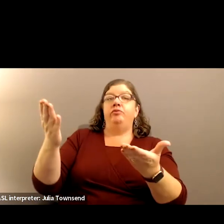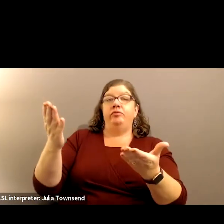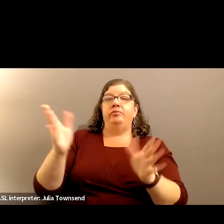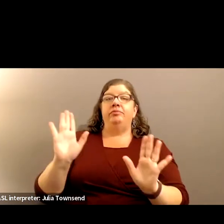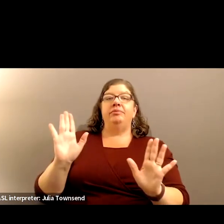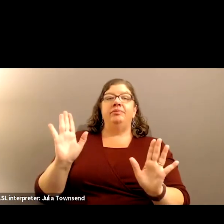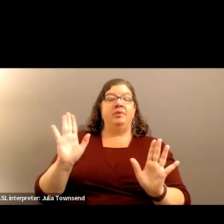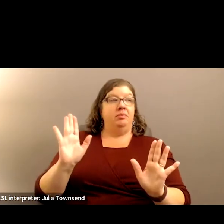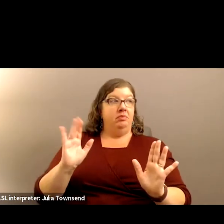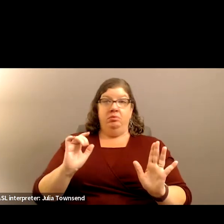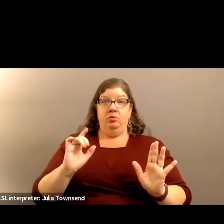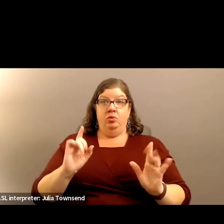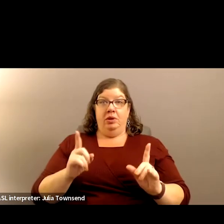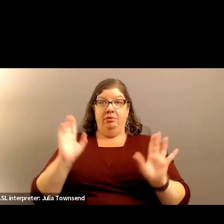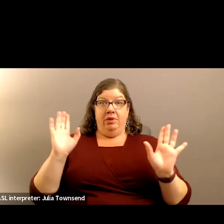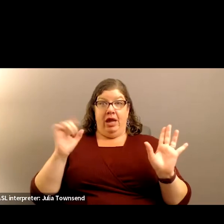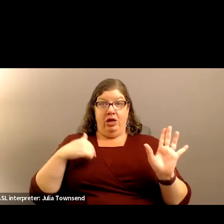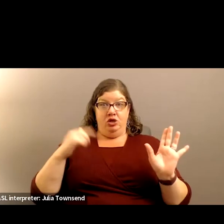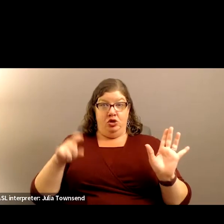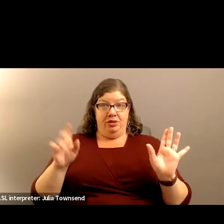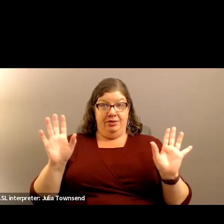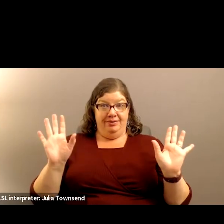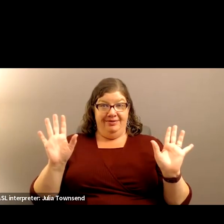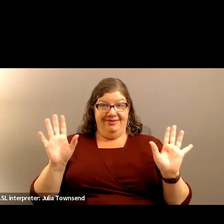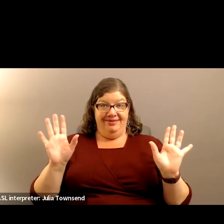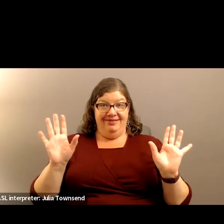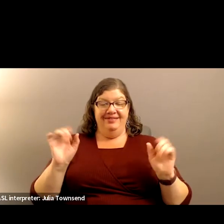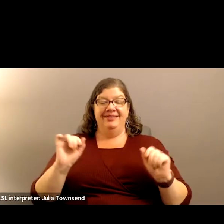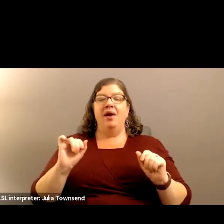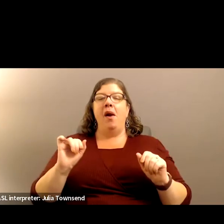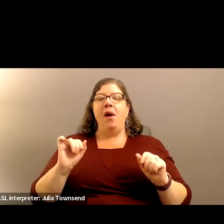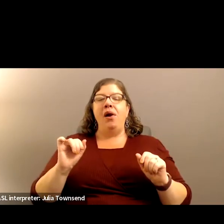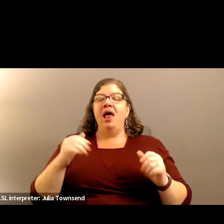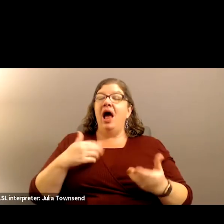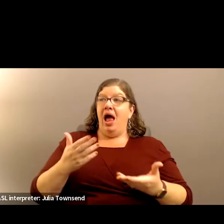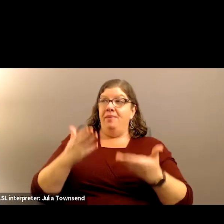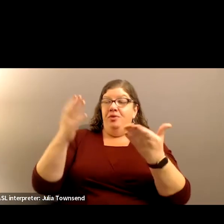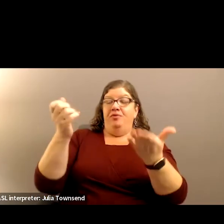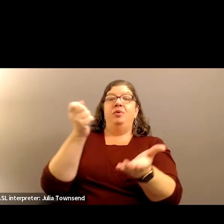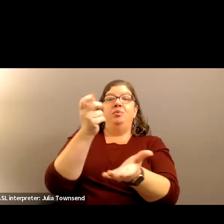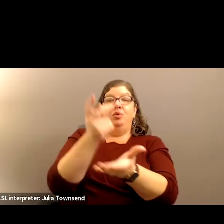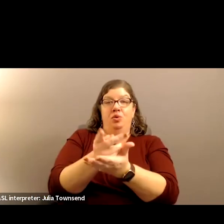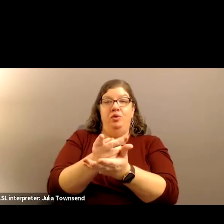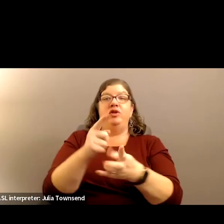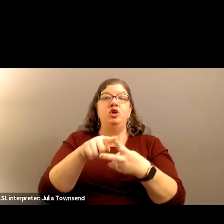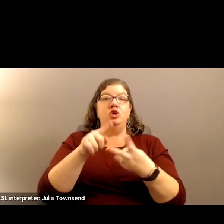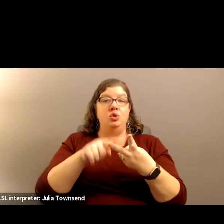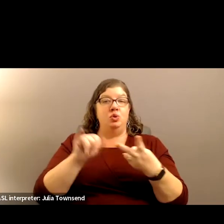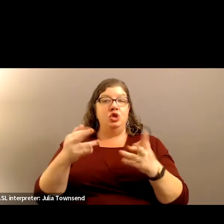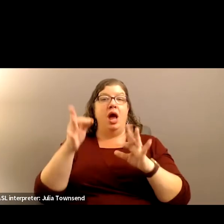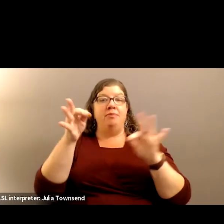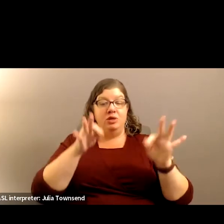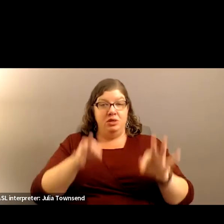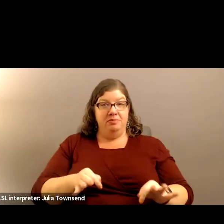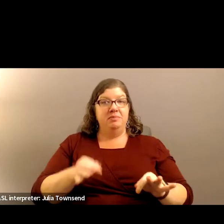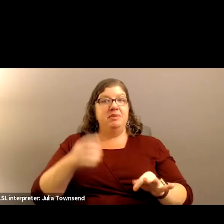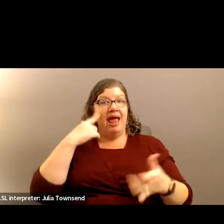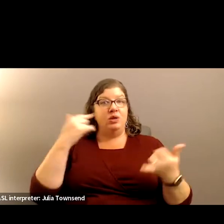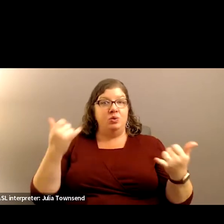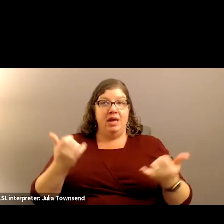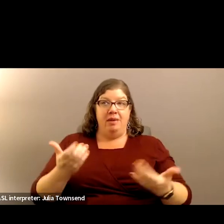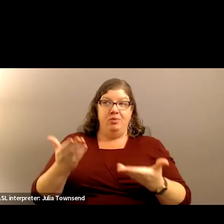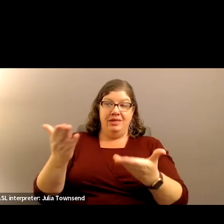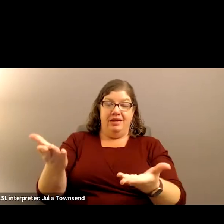approve the two job descriptions as presented.